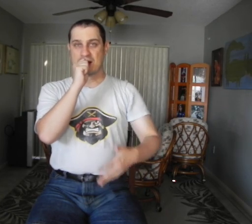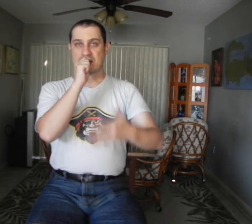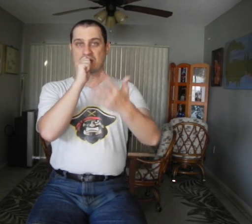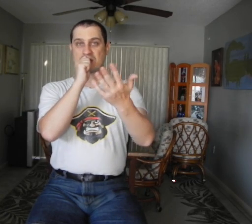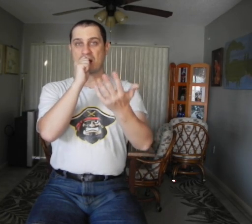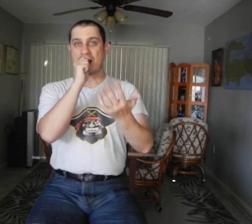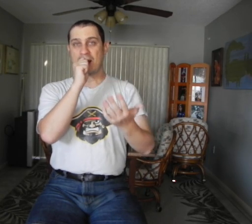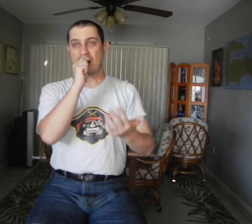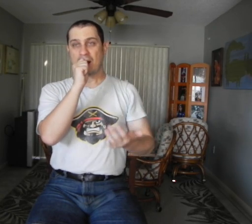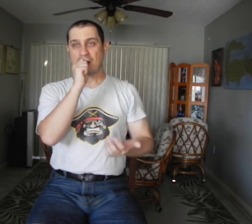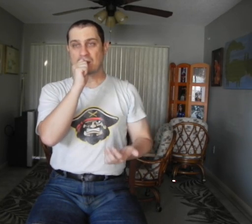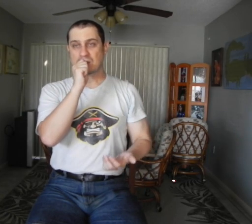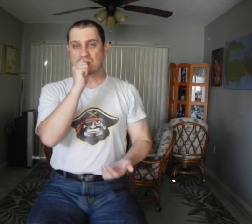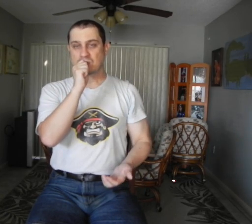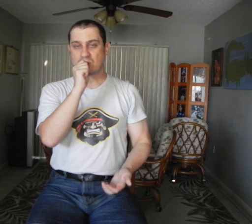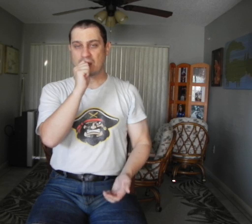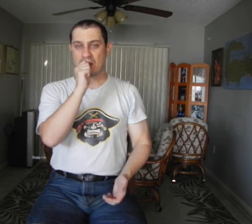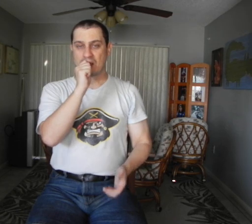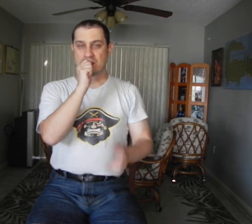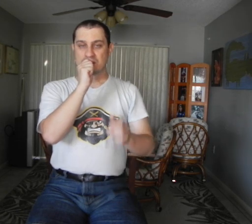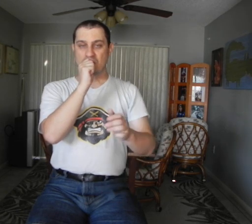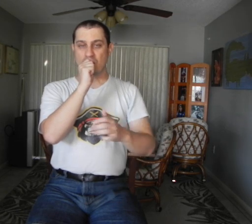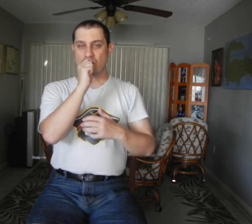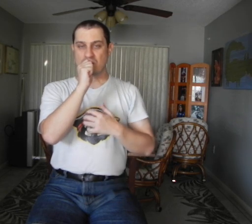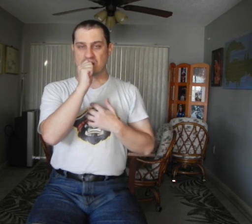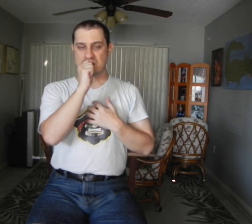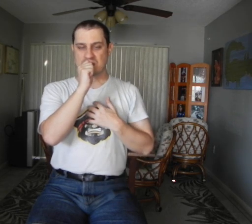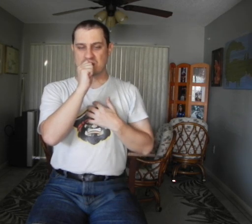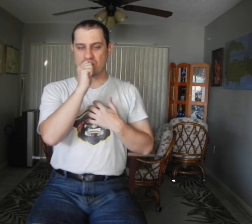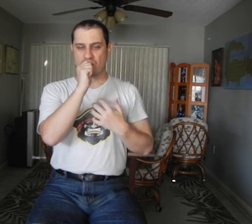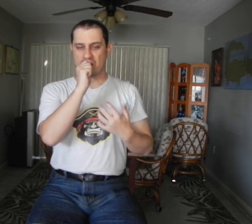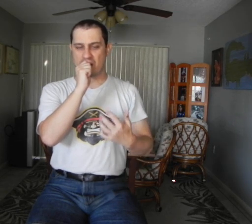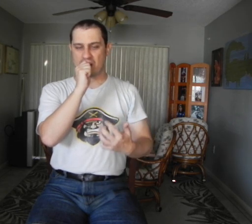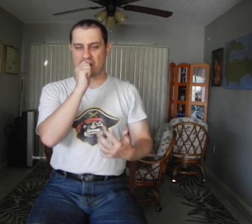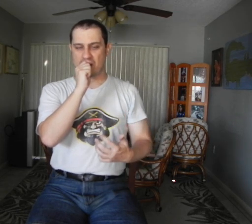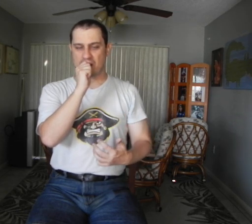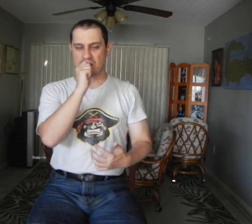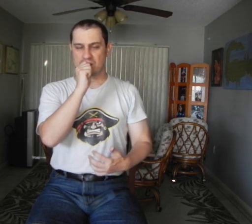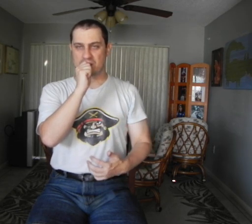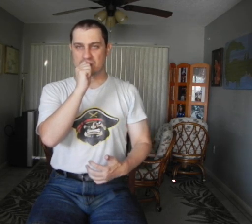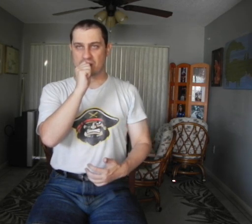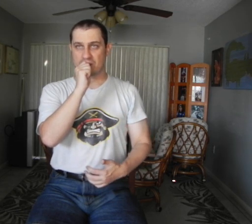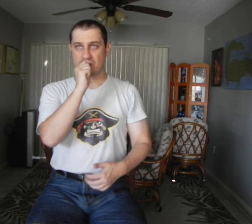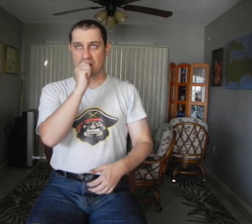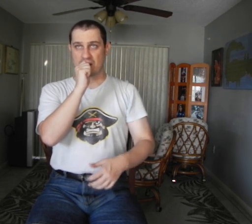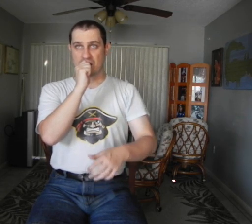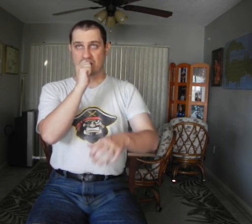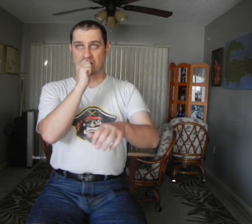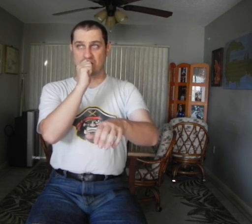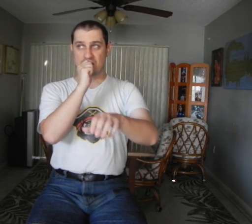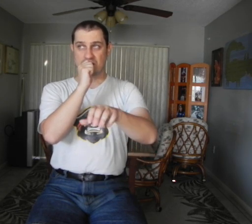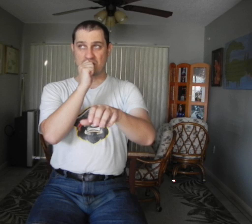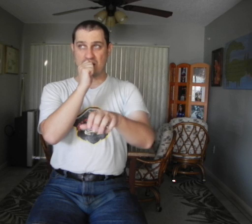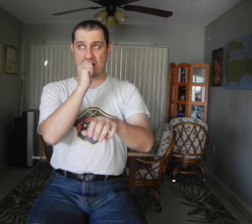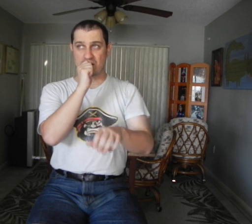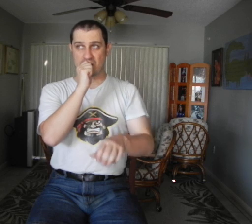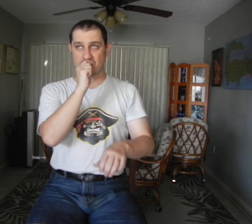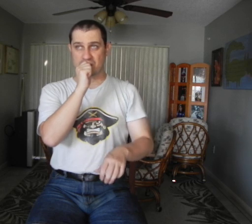Would you manage on his way? He told me that the love of my dreams could be just out of